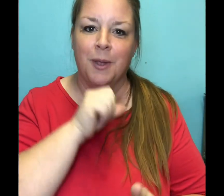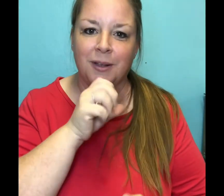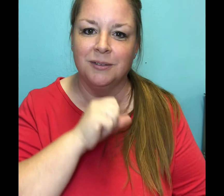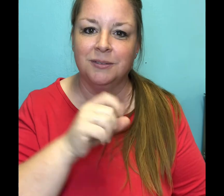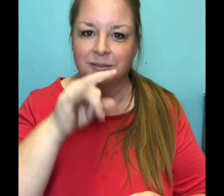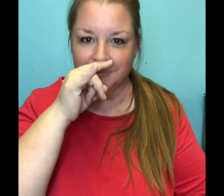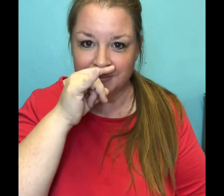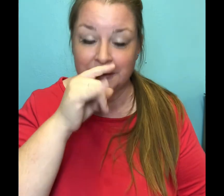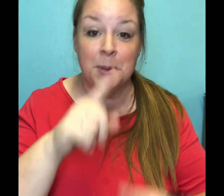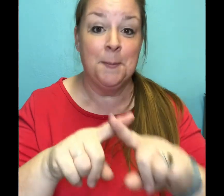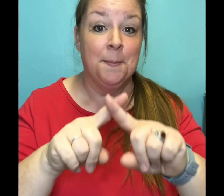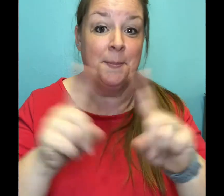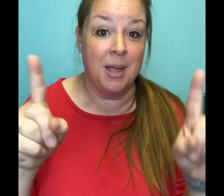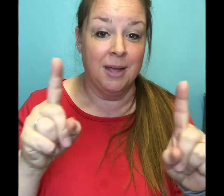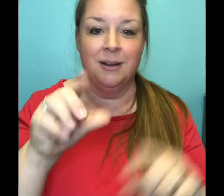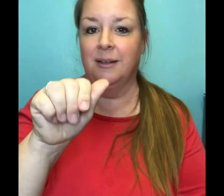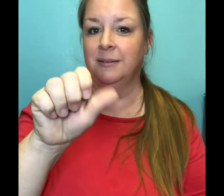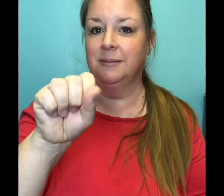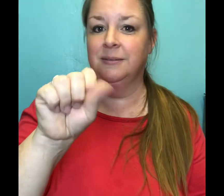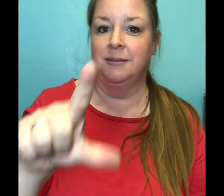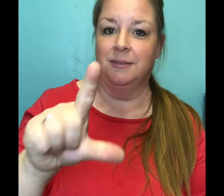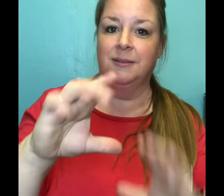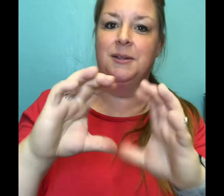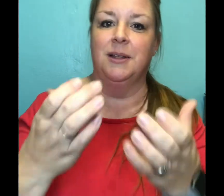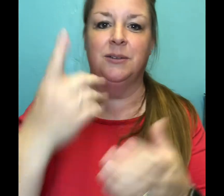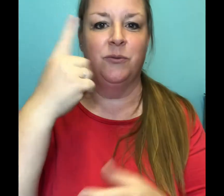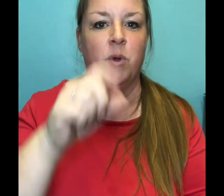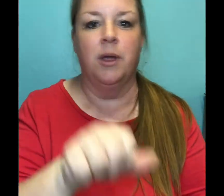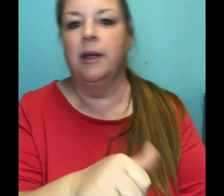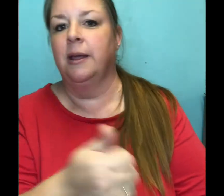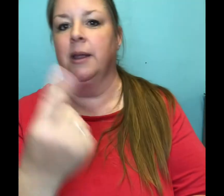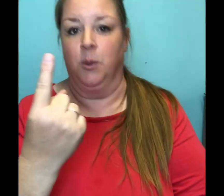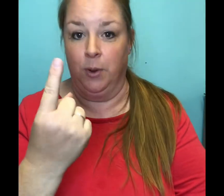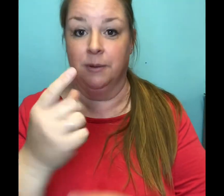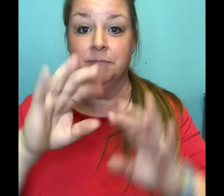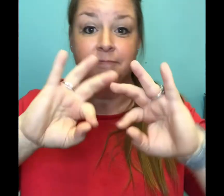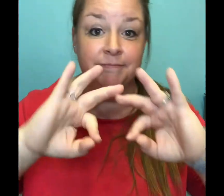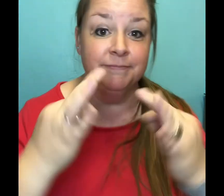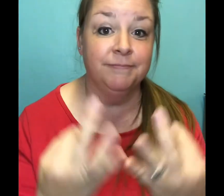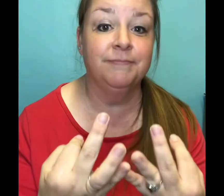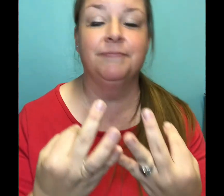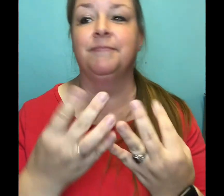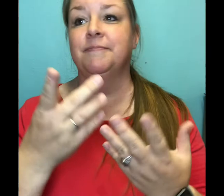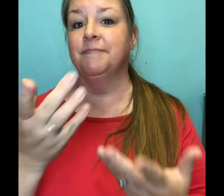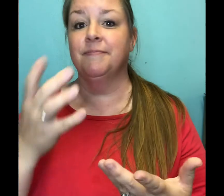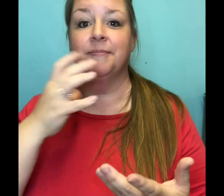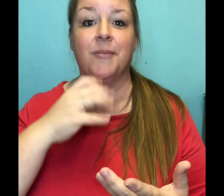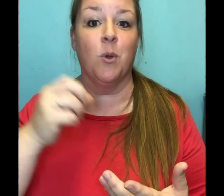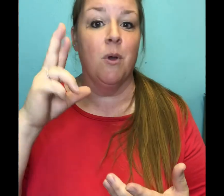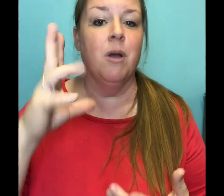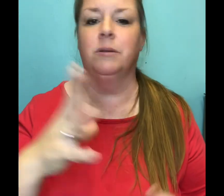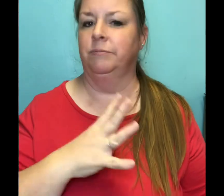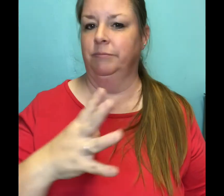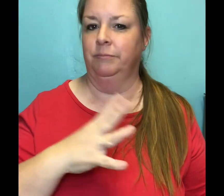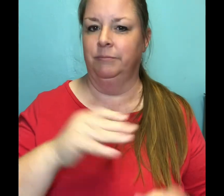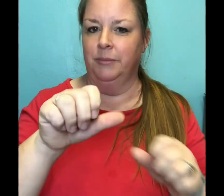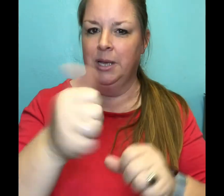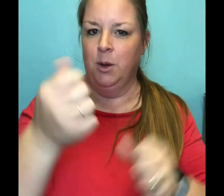for school-aged children. However, ASL classes and a few other classes are for family members or anyone.